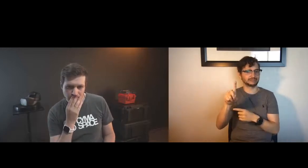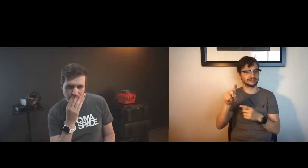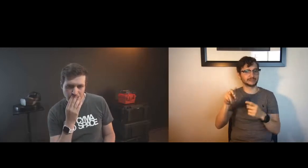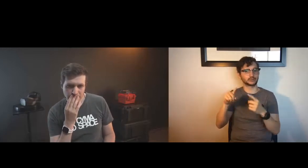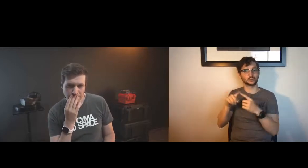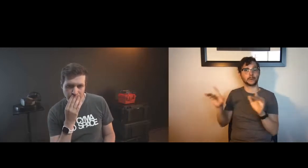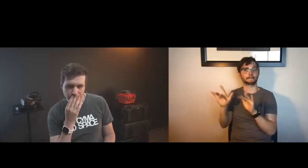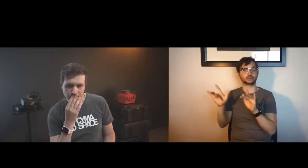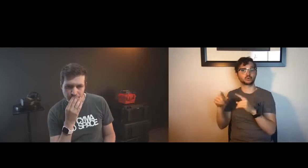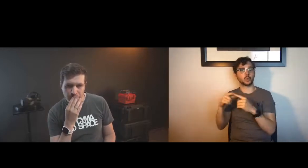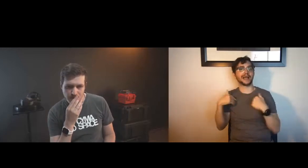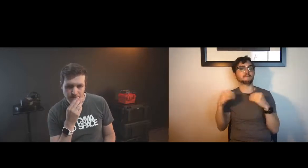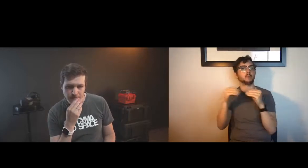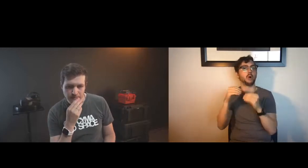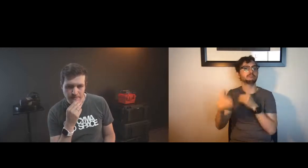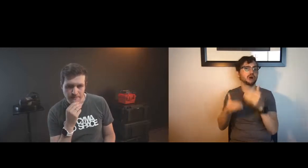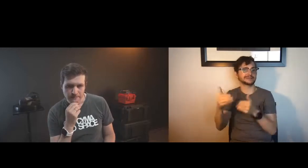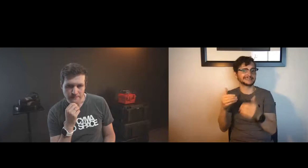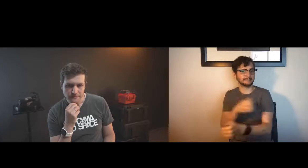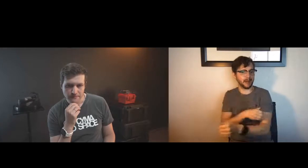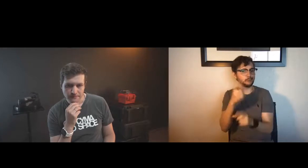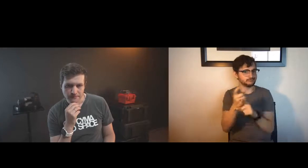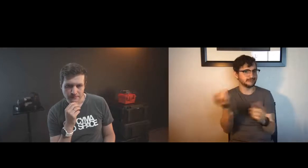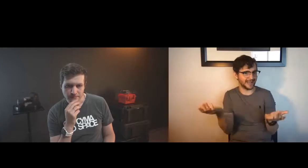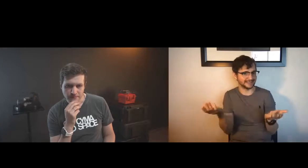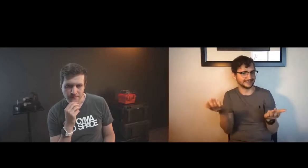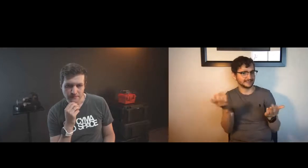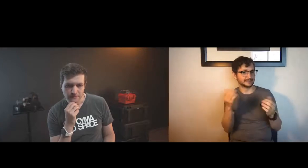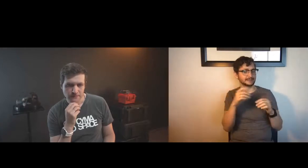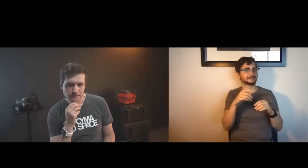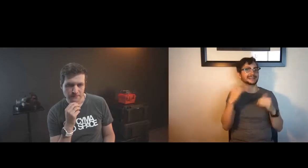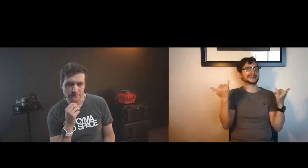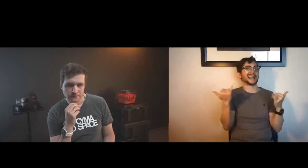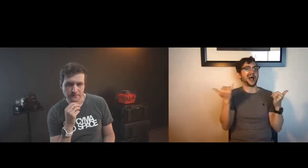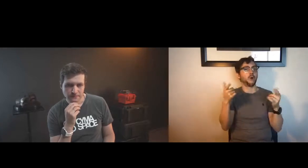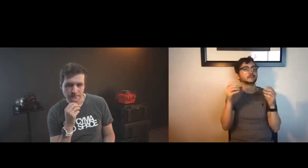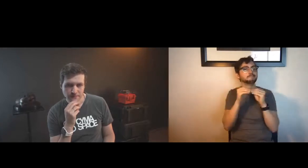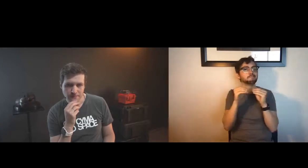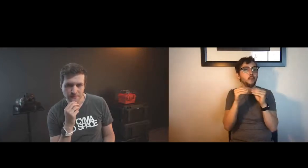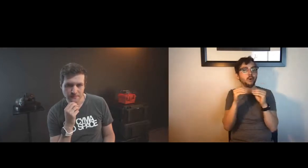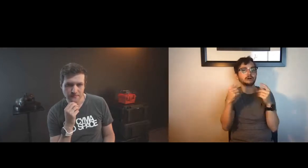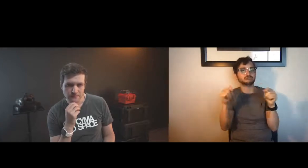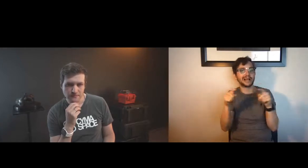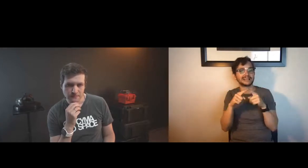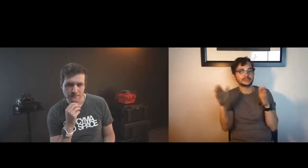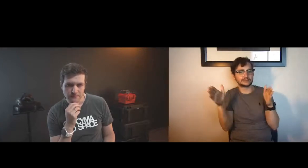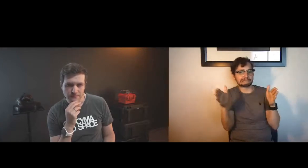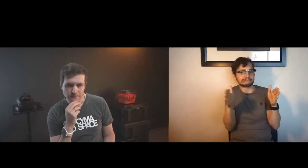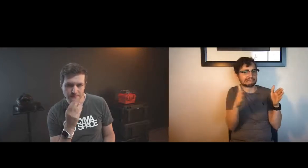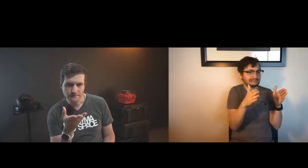go from the headset to a computer so you're tethered in order to get more processing power